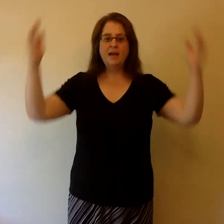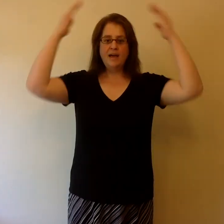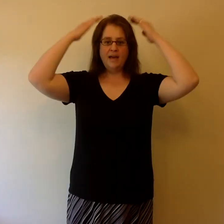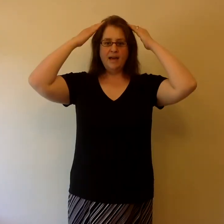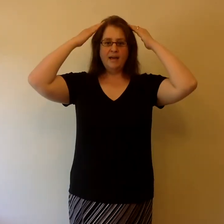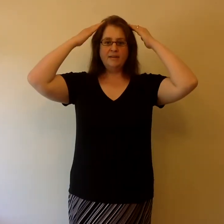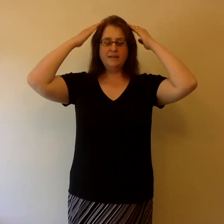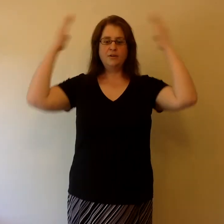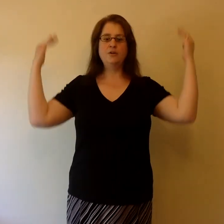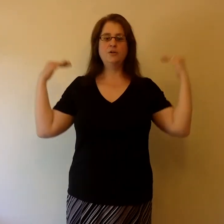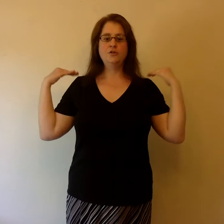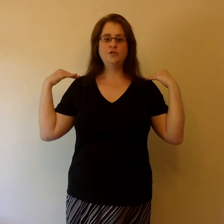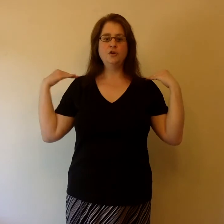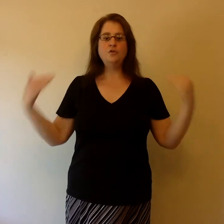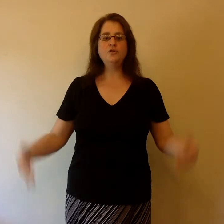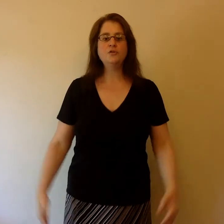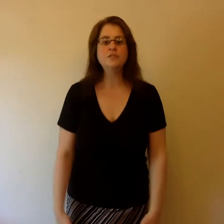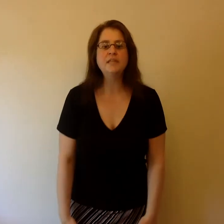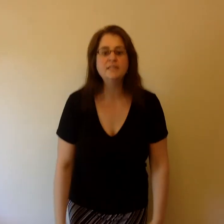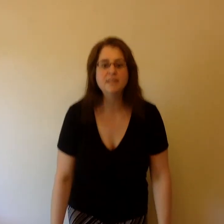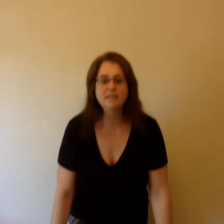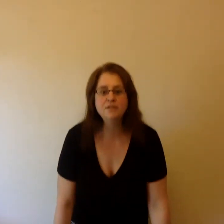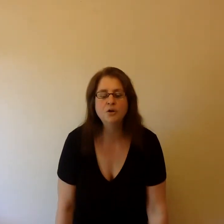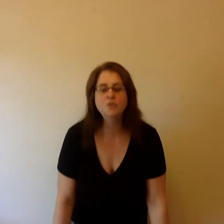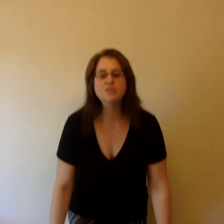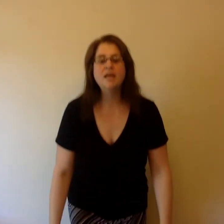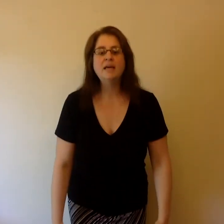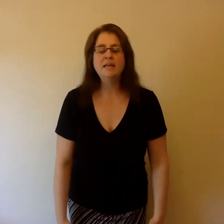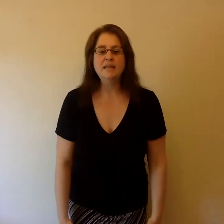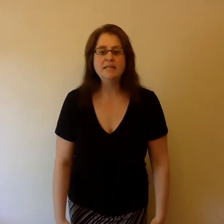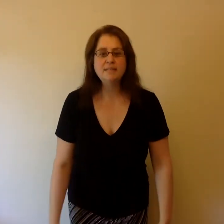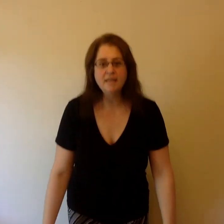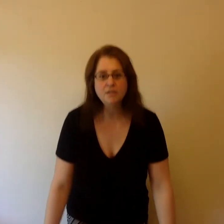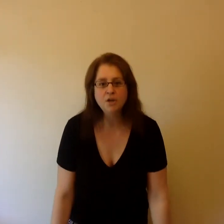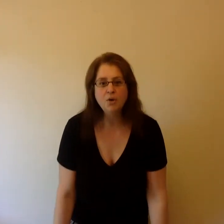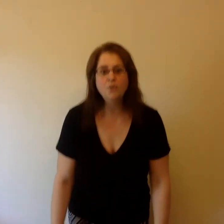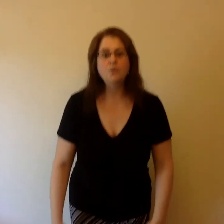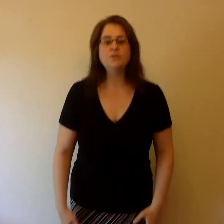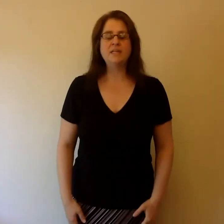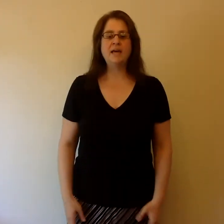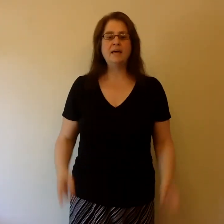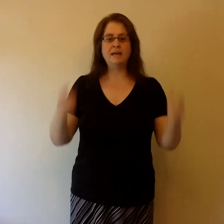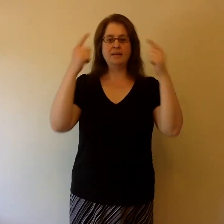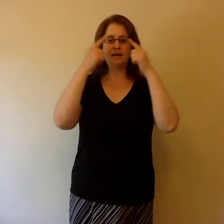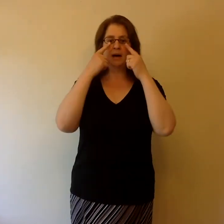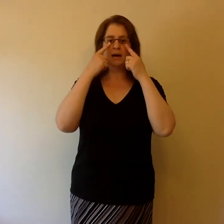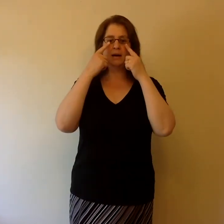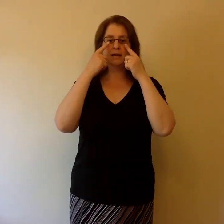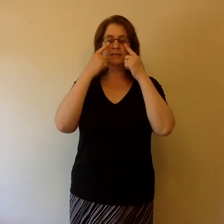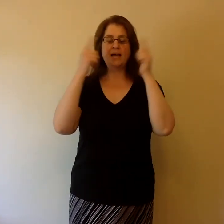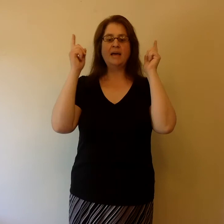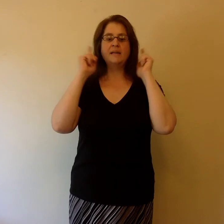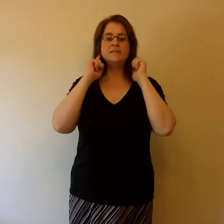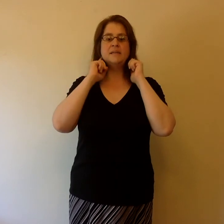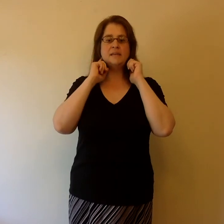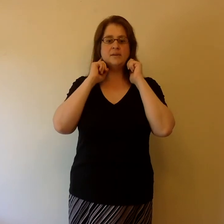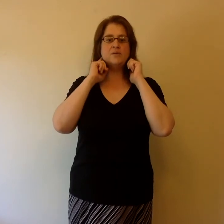Head, shoulders, knees and toes, knees and toes, and eyes, and ears,